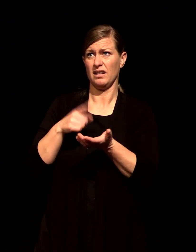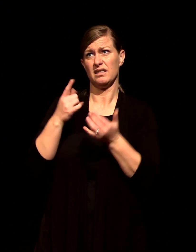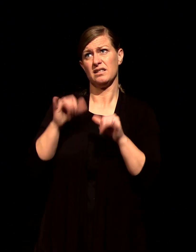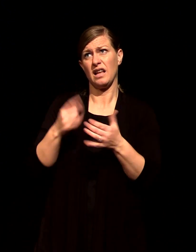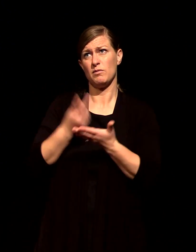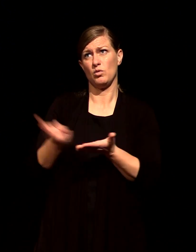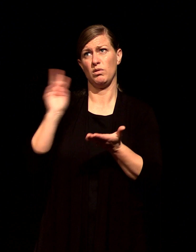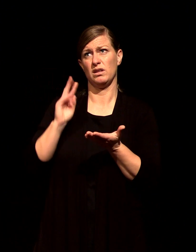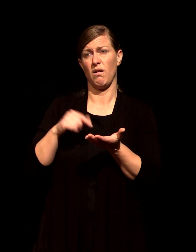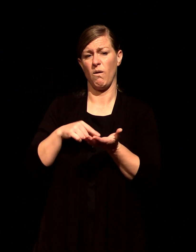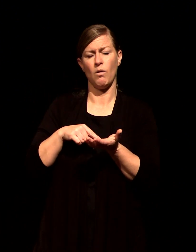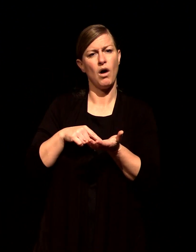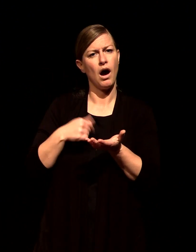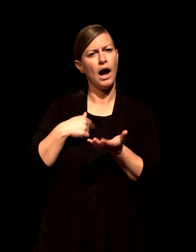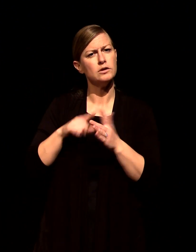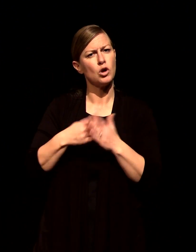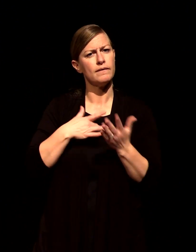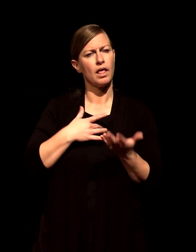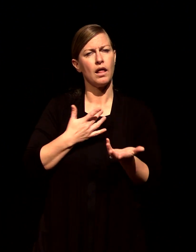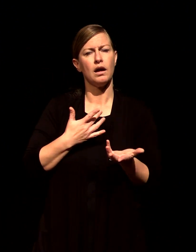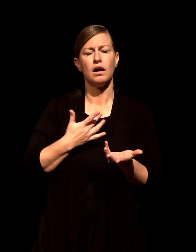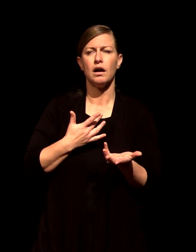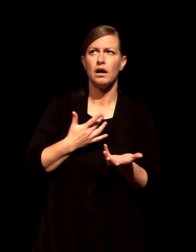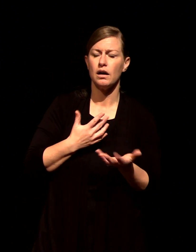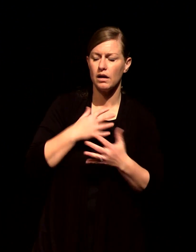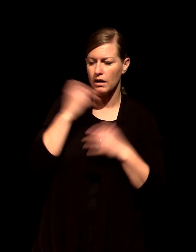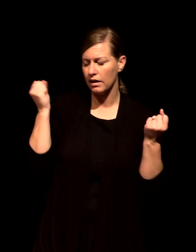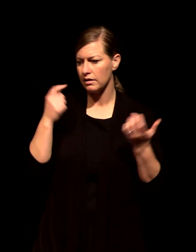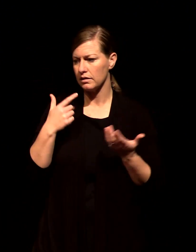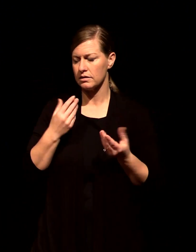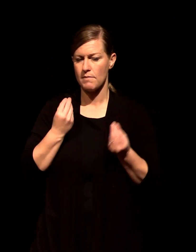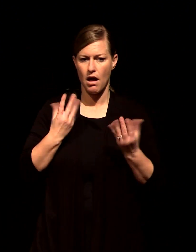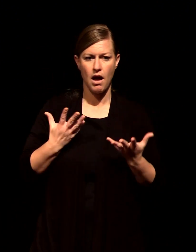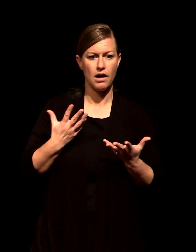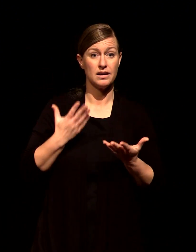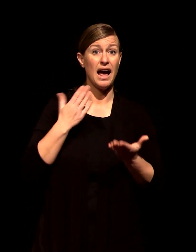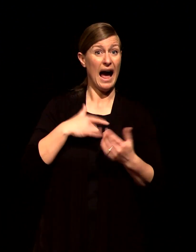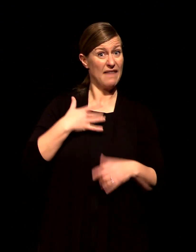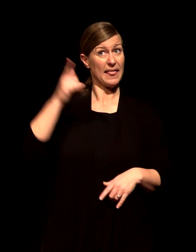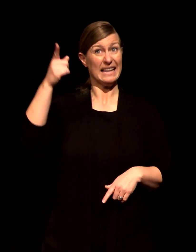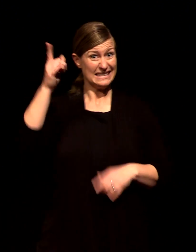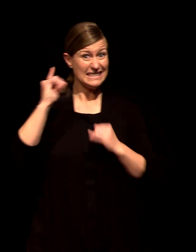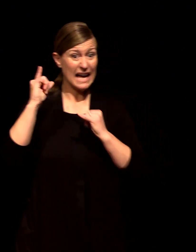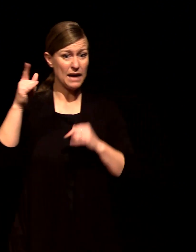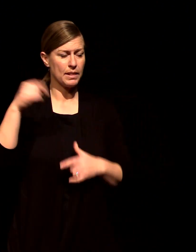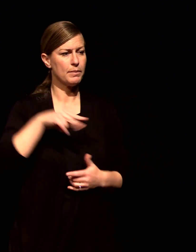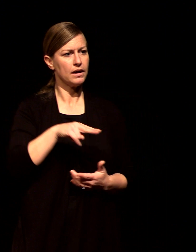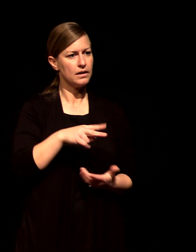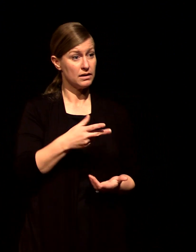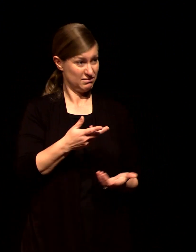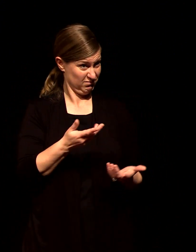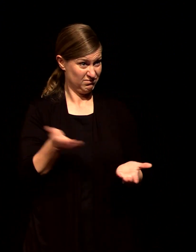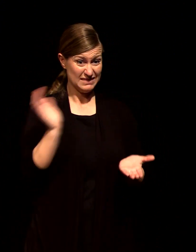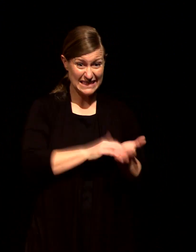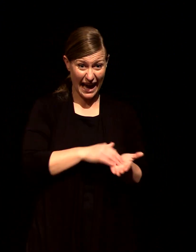like sometimes I'm tiresome to Jesus which is why I have this image of Jesus doing this